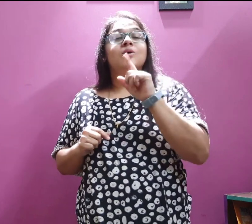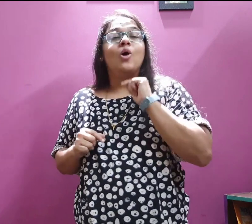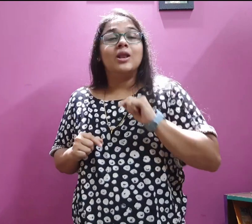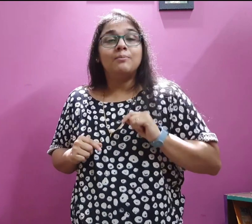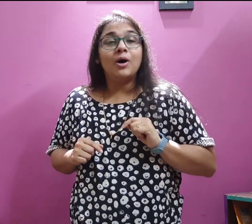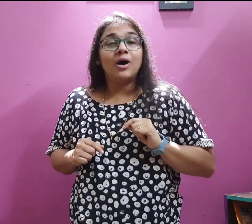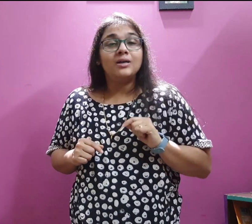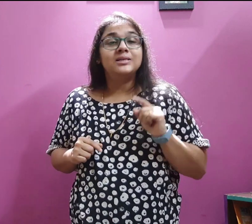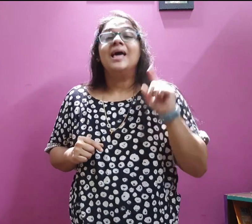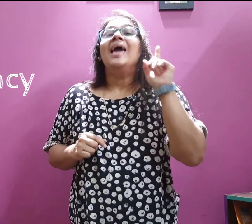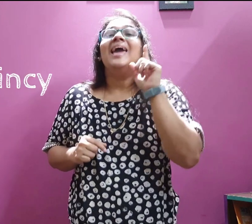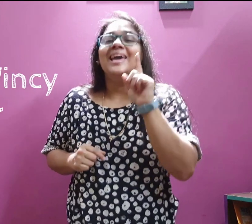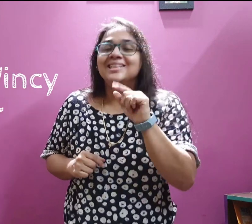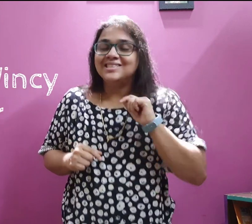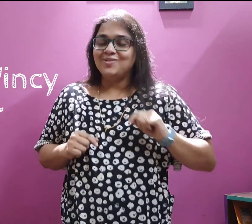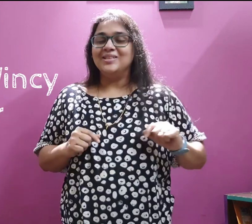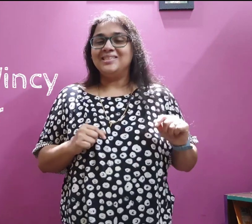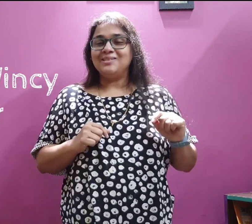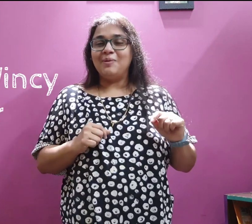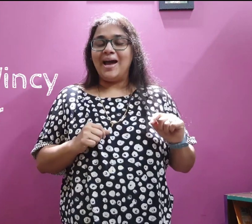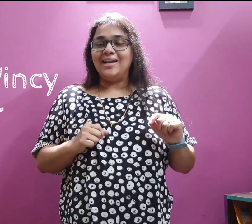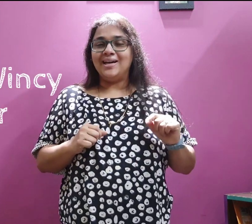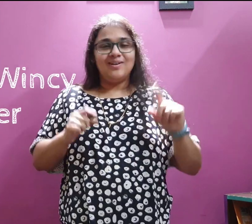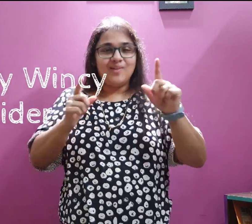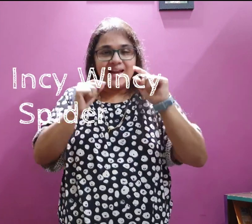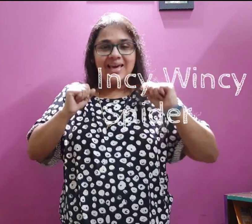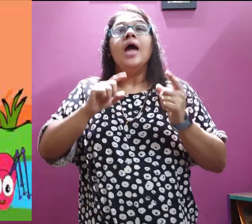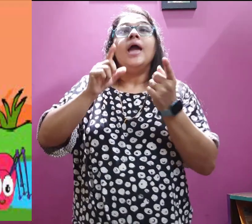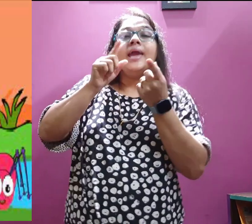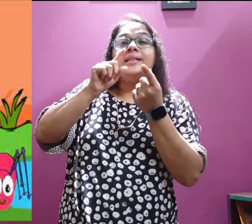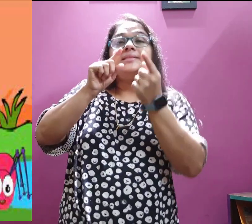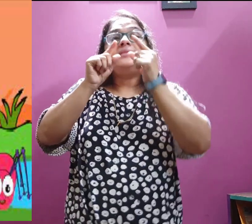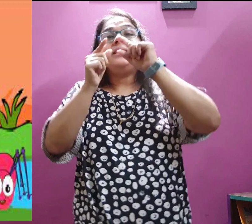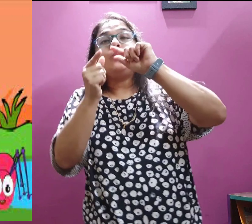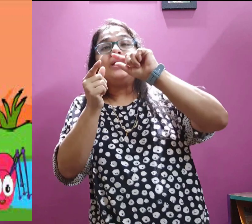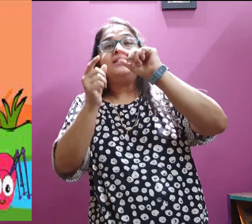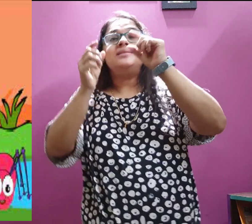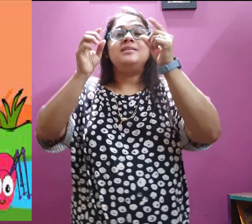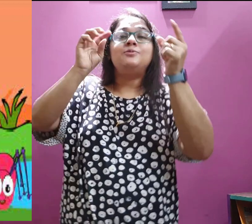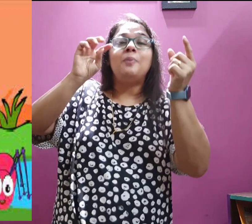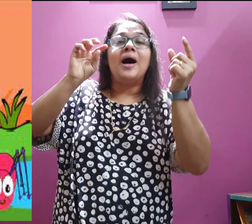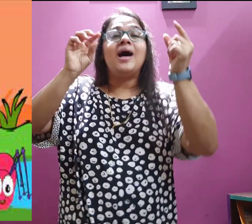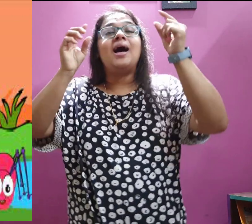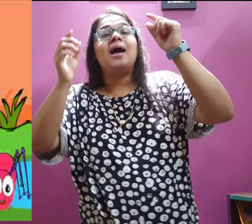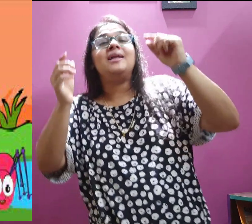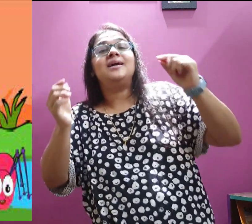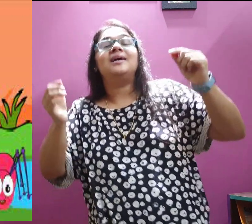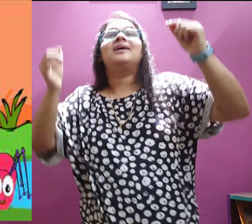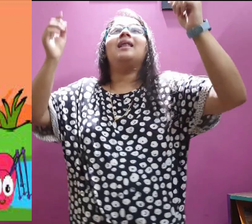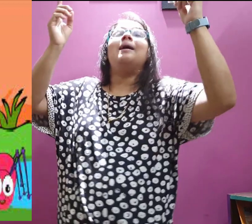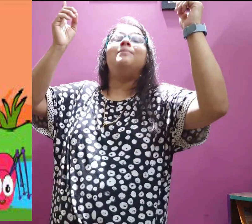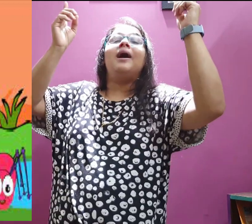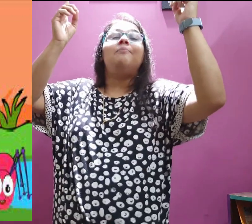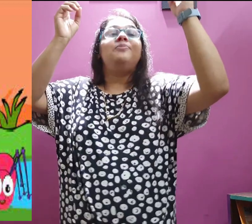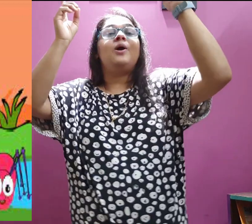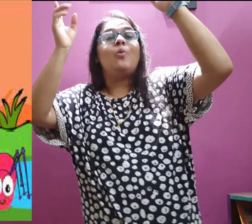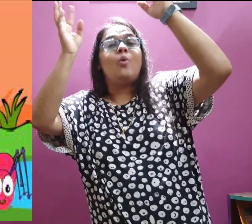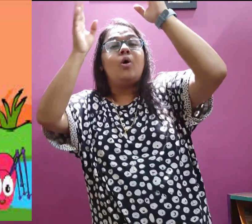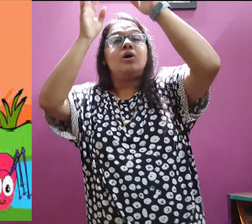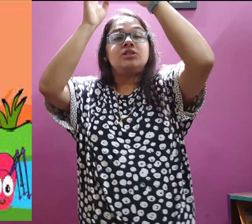all about Incy Wincy Spider. Ready? Sing with me. Incy Wincy Spider climbed up the water